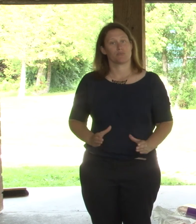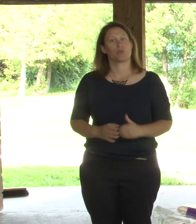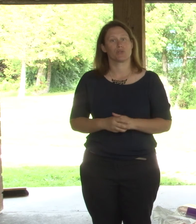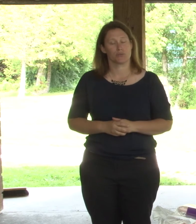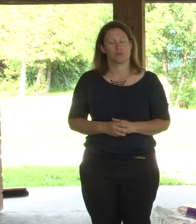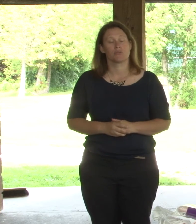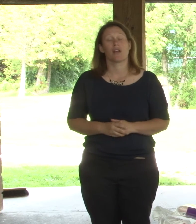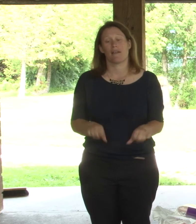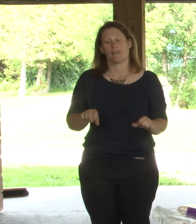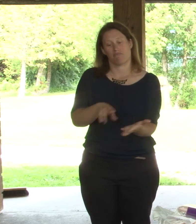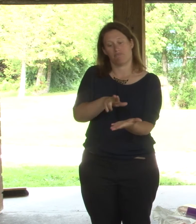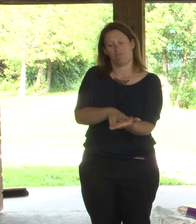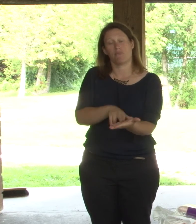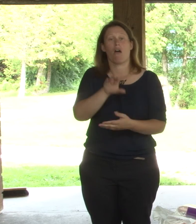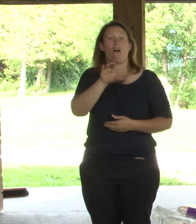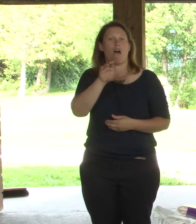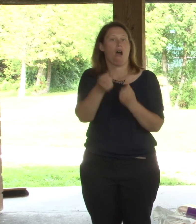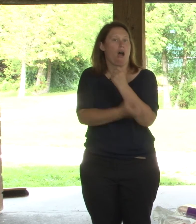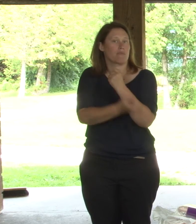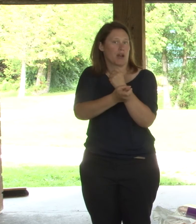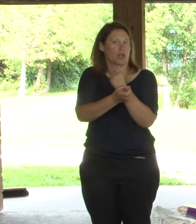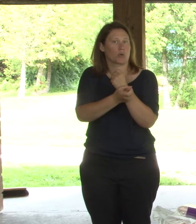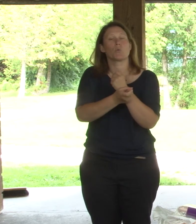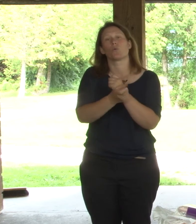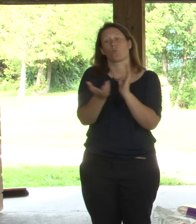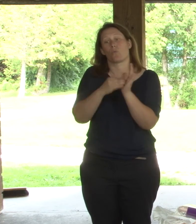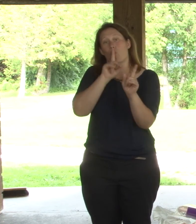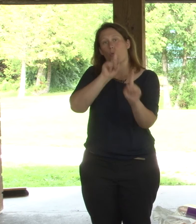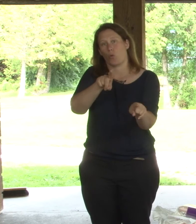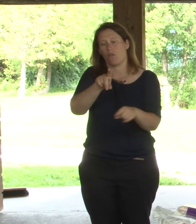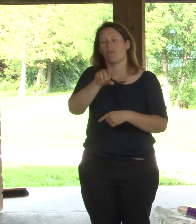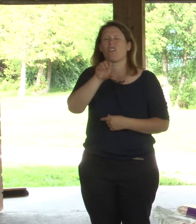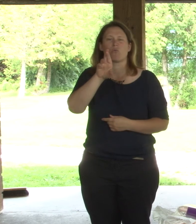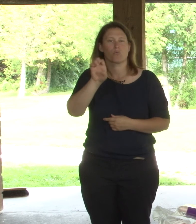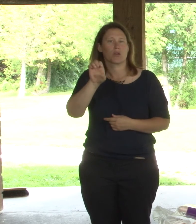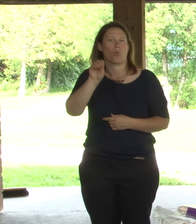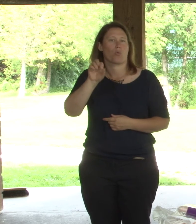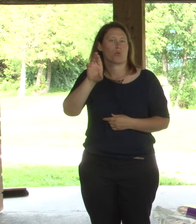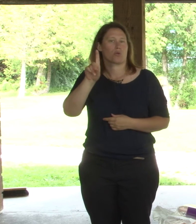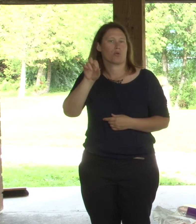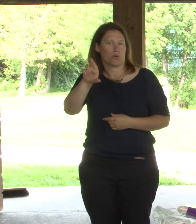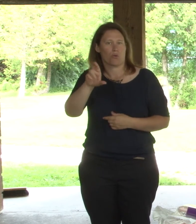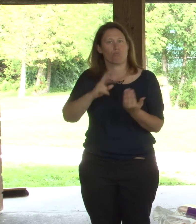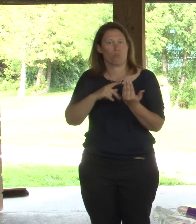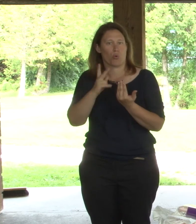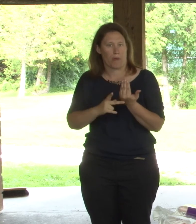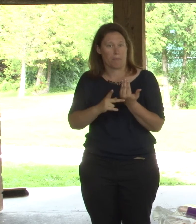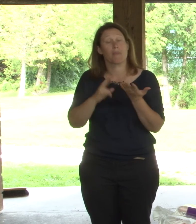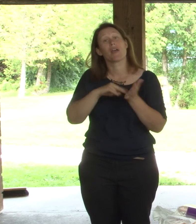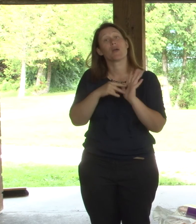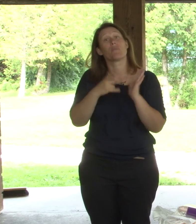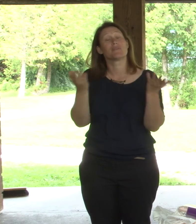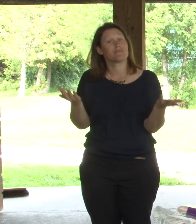opportunity to sign up for auto reorder program. We have this auto reorder program for people who do not have to remember that they need to order